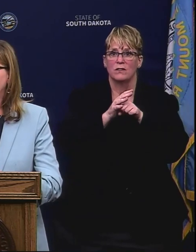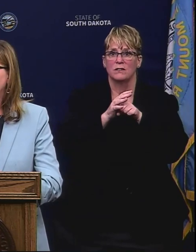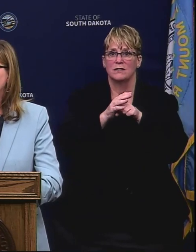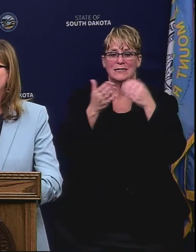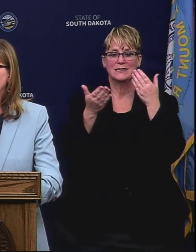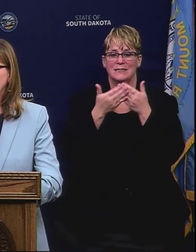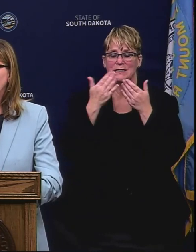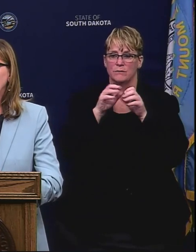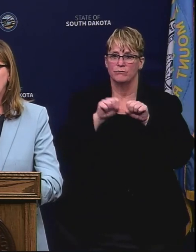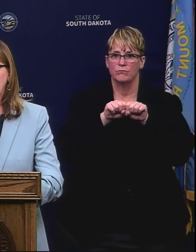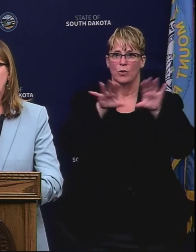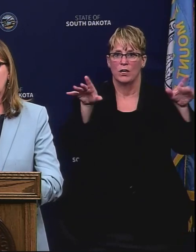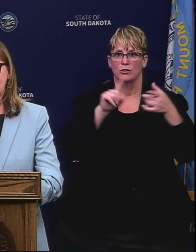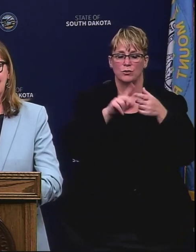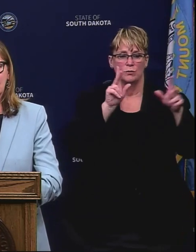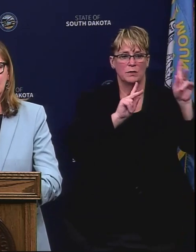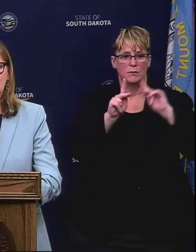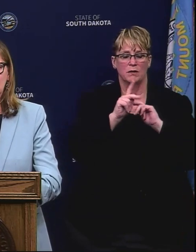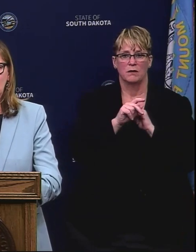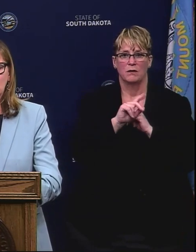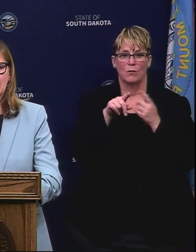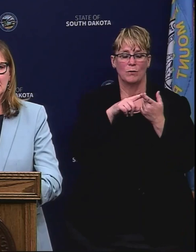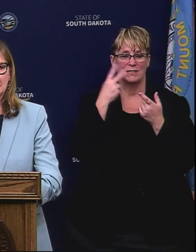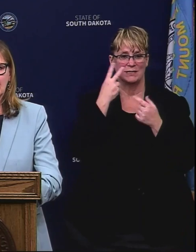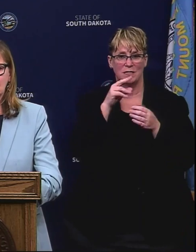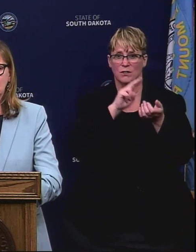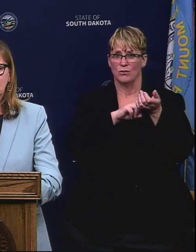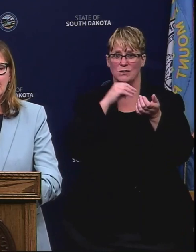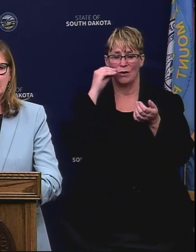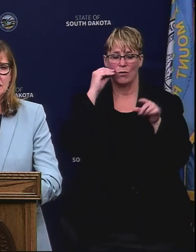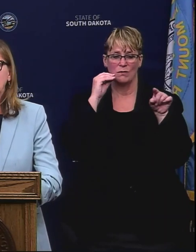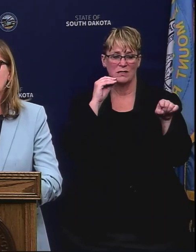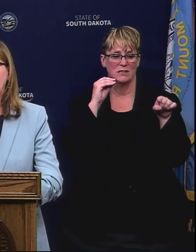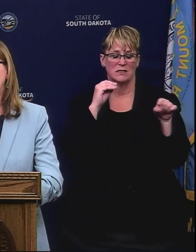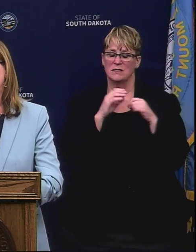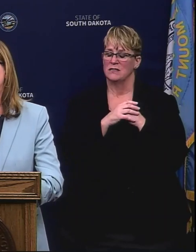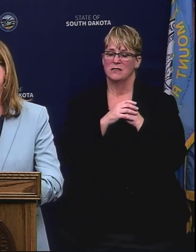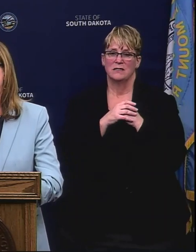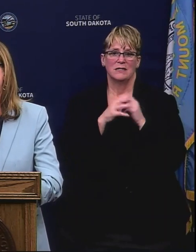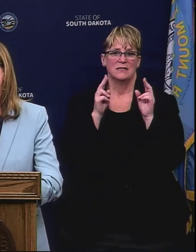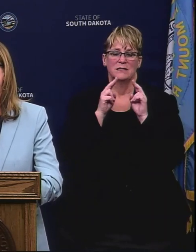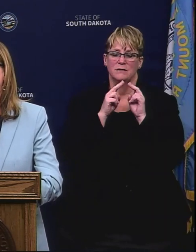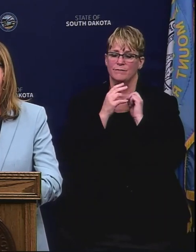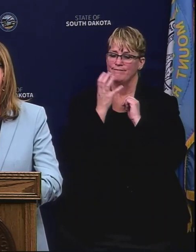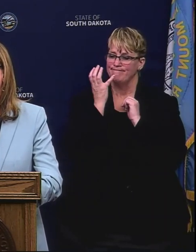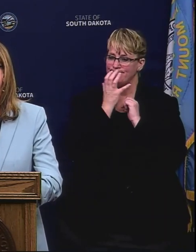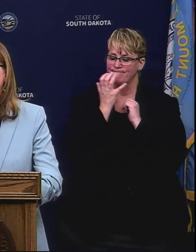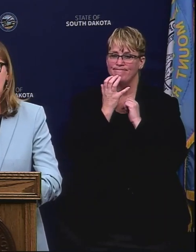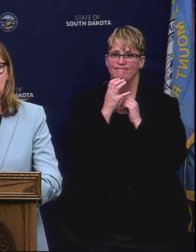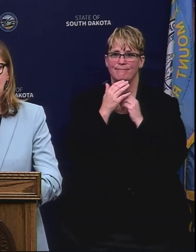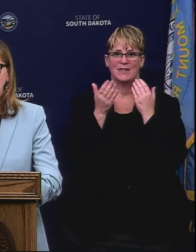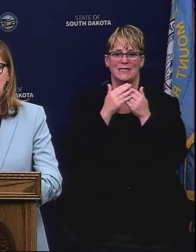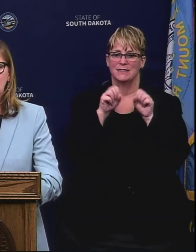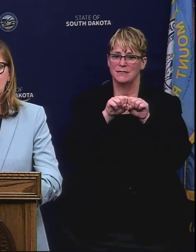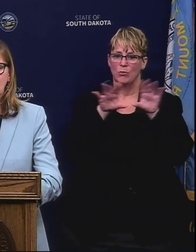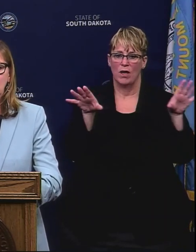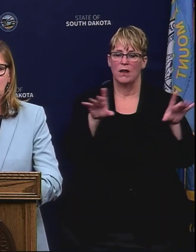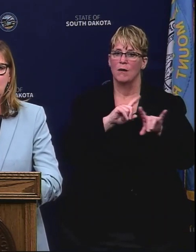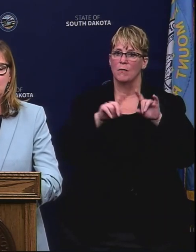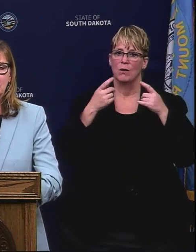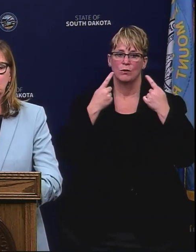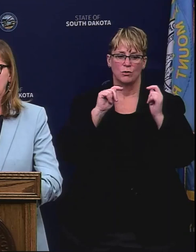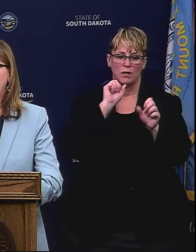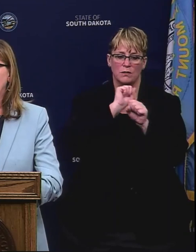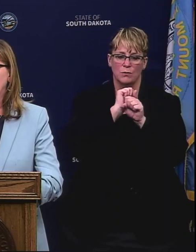transmittable. And so when we see it in a setting like a nursing home, it's, it's just very, very easily spread. But we're doing everything we